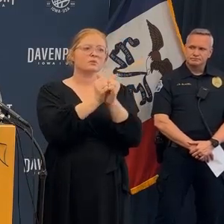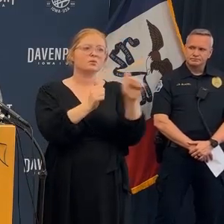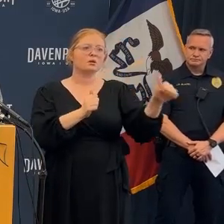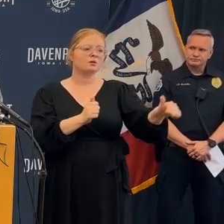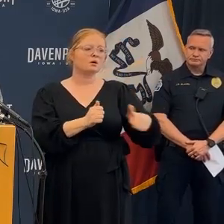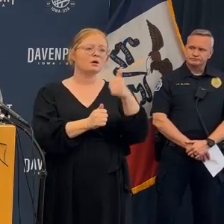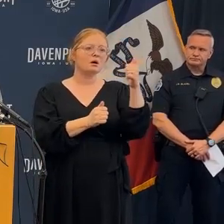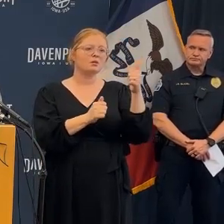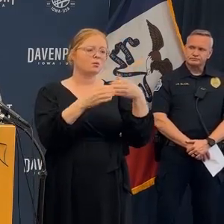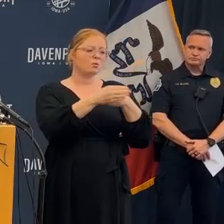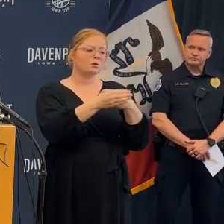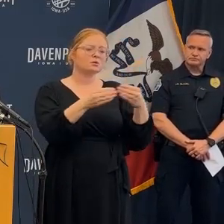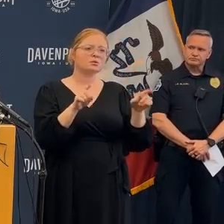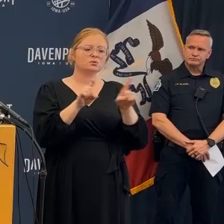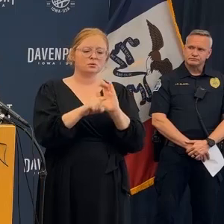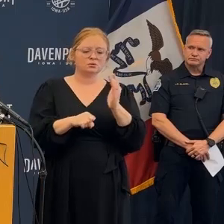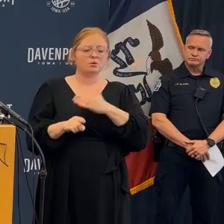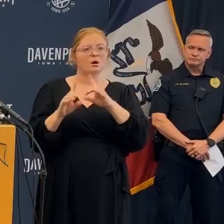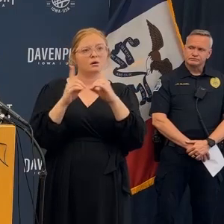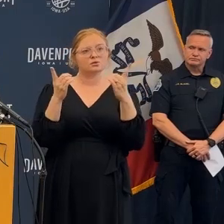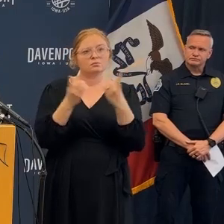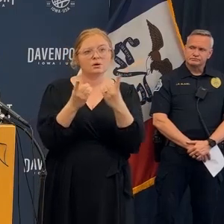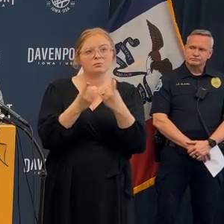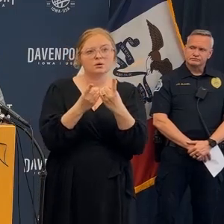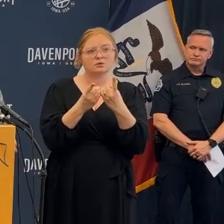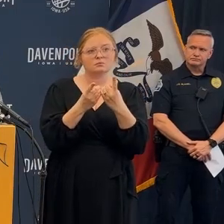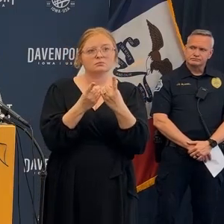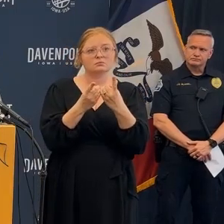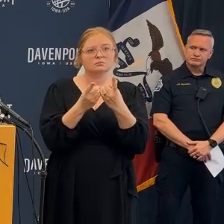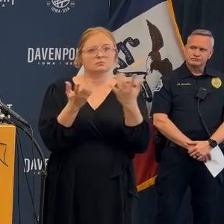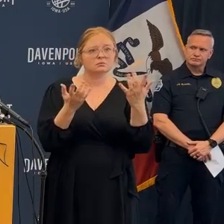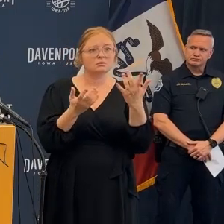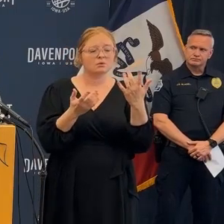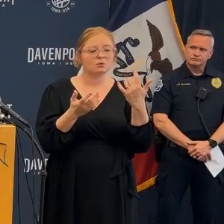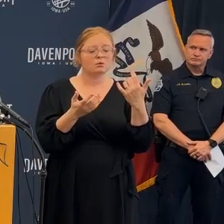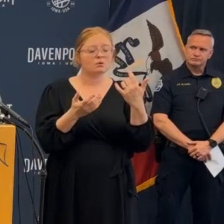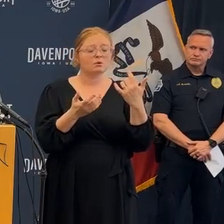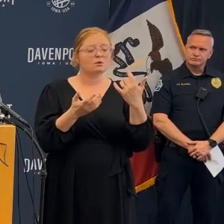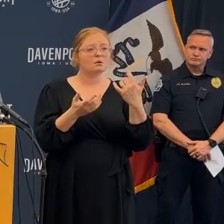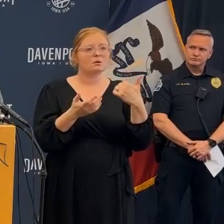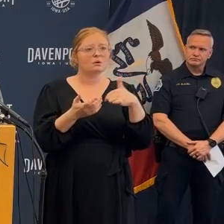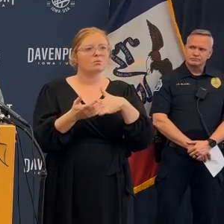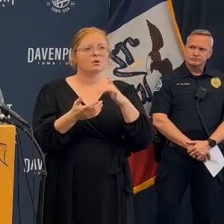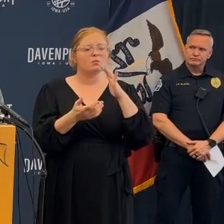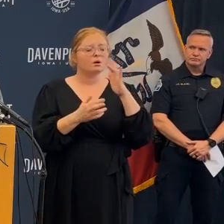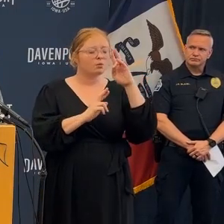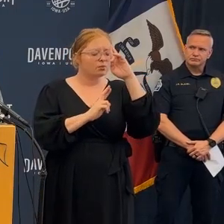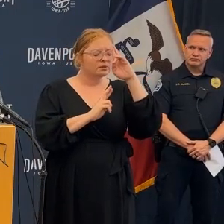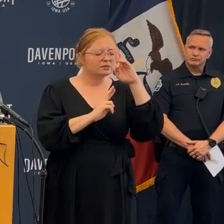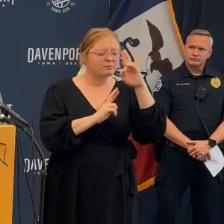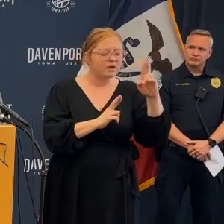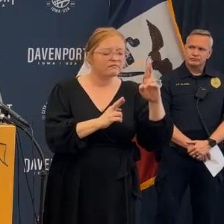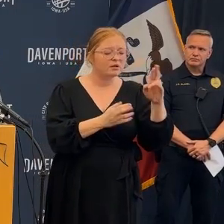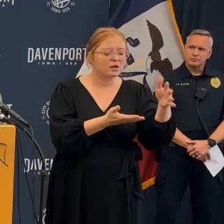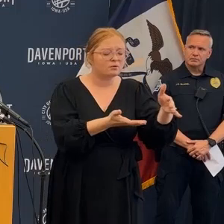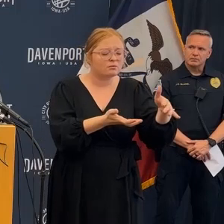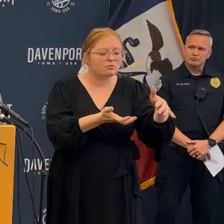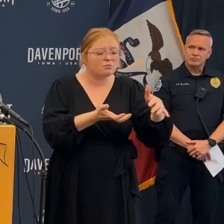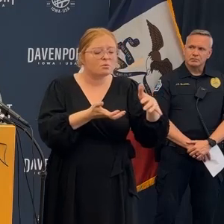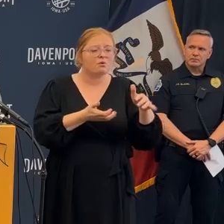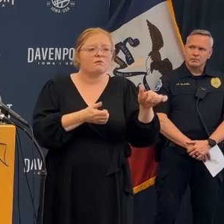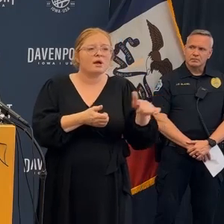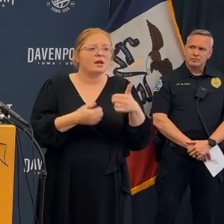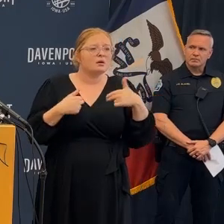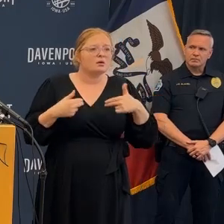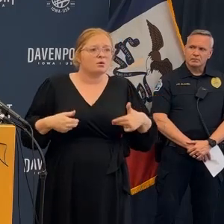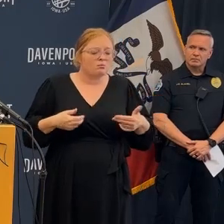We are partnering with other entities as well as our department to